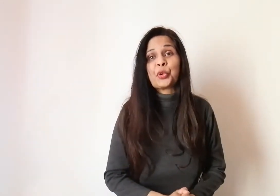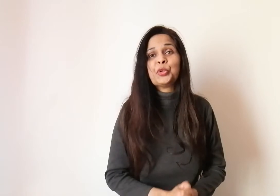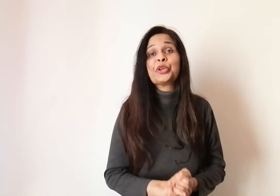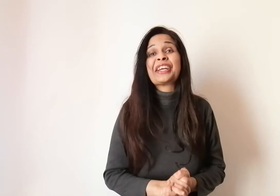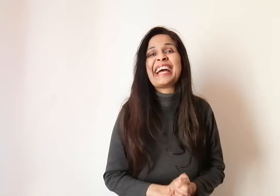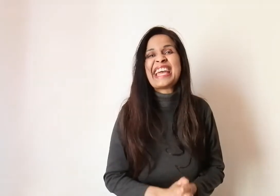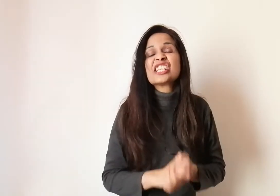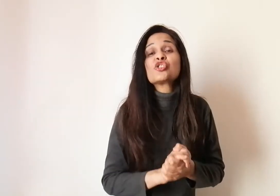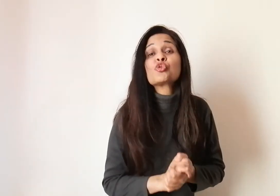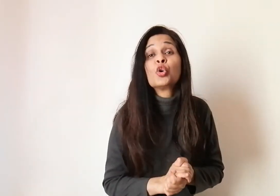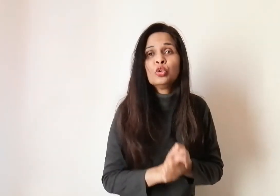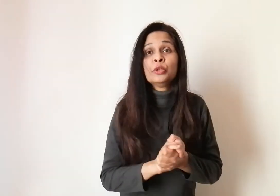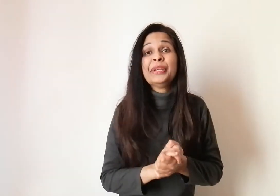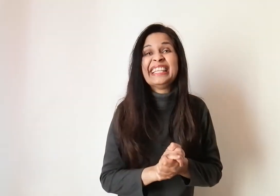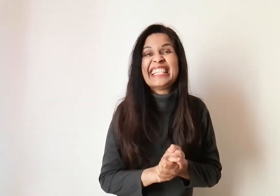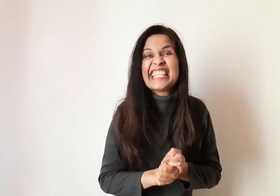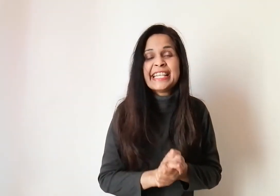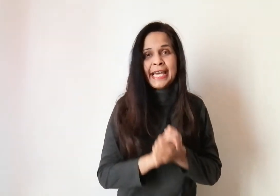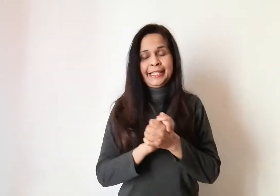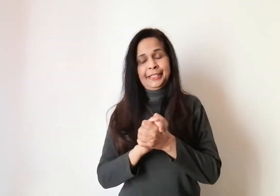road. On Guyana road. We need that.